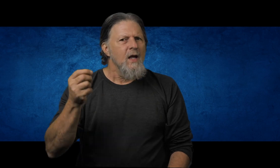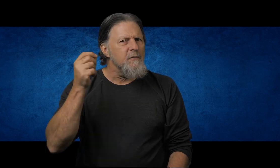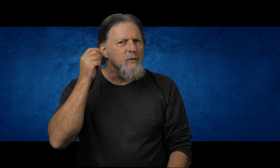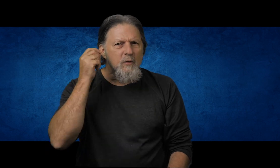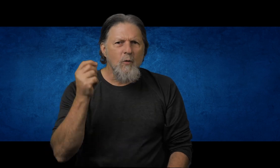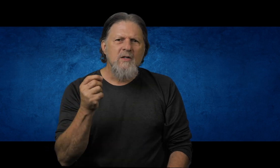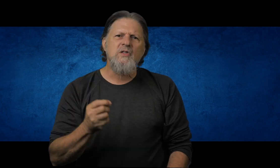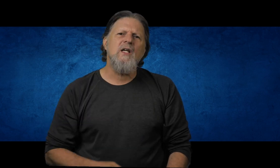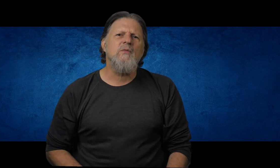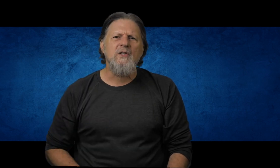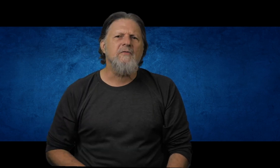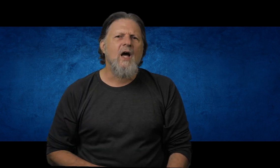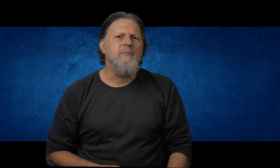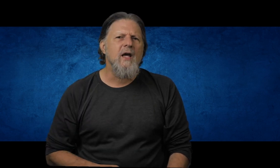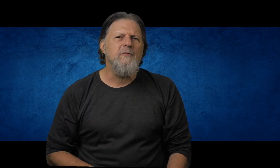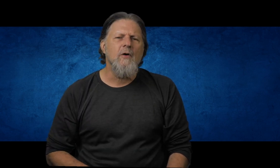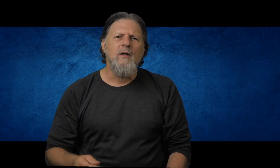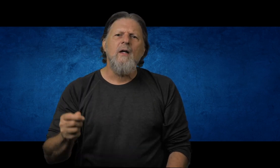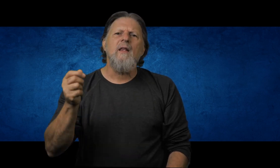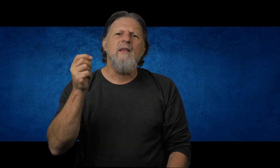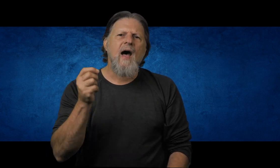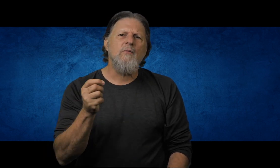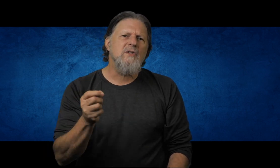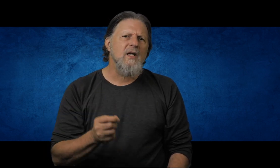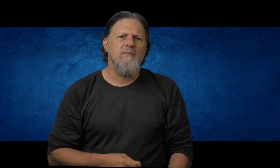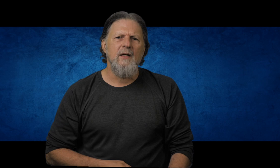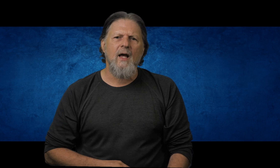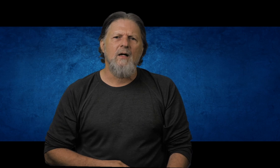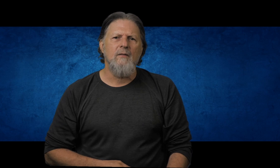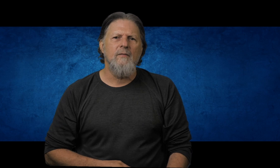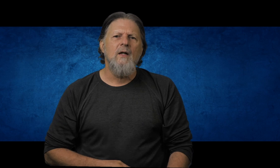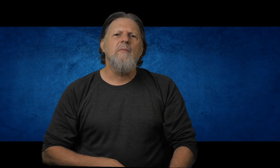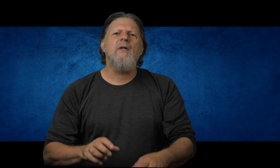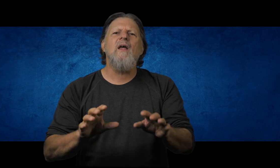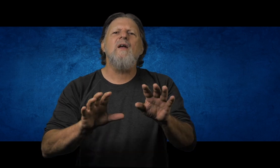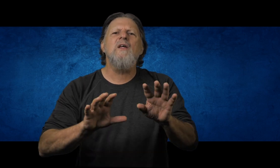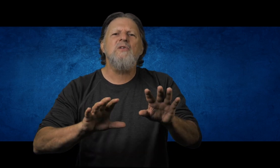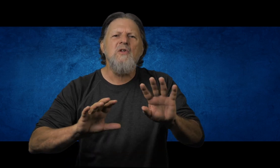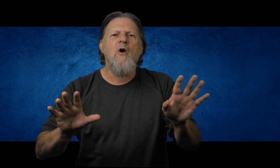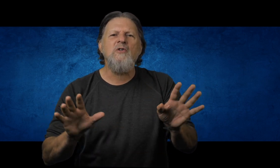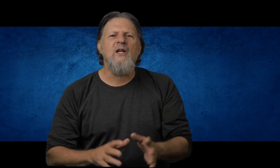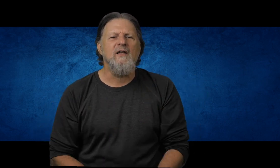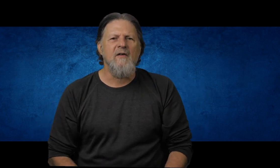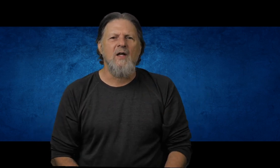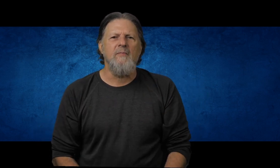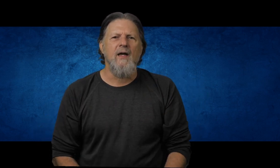If only one sin was left unpaid for, that would send me to hell. But there is no sin left unpaid.